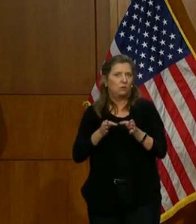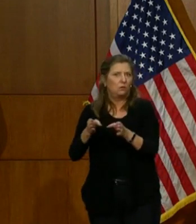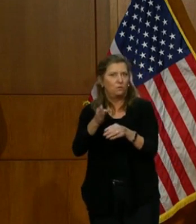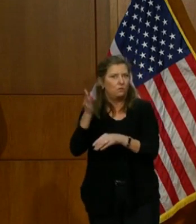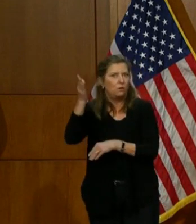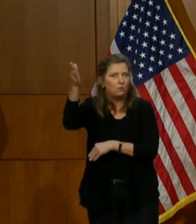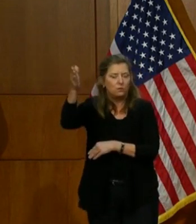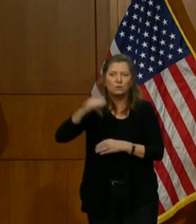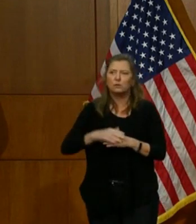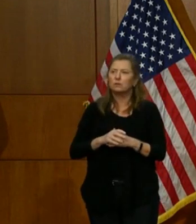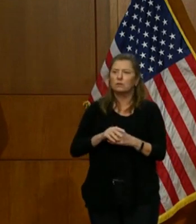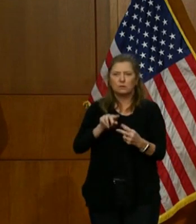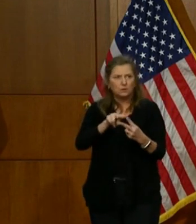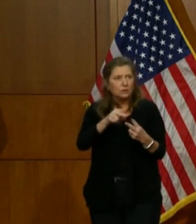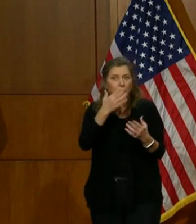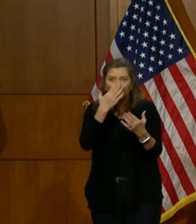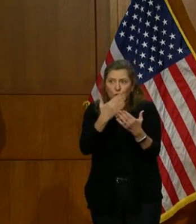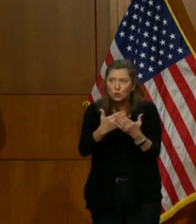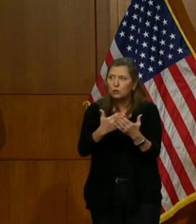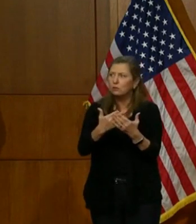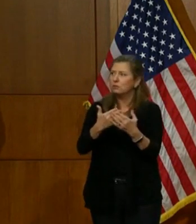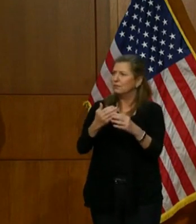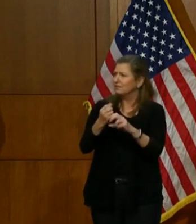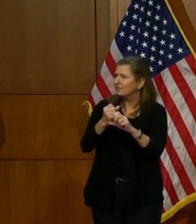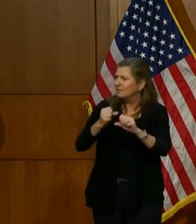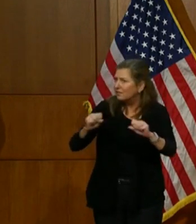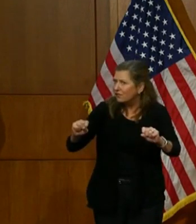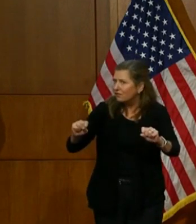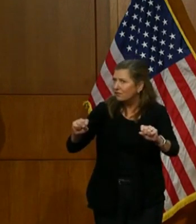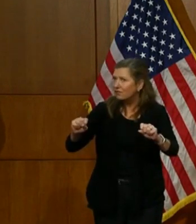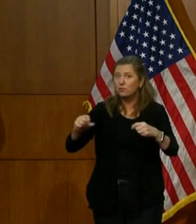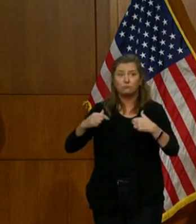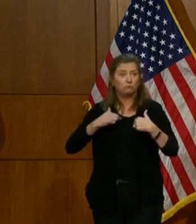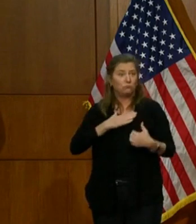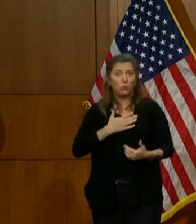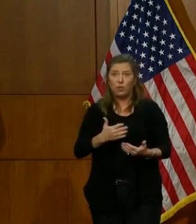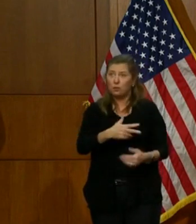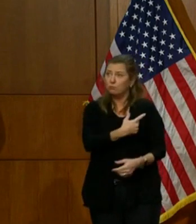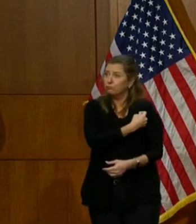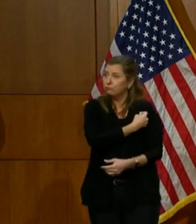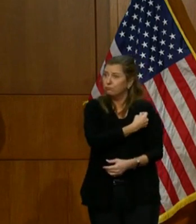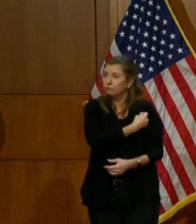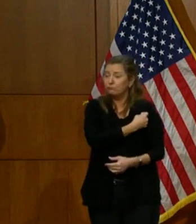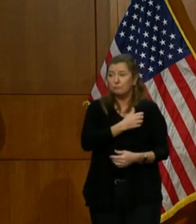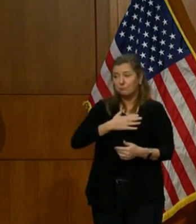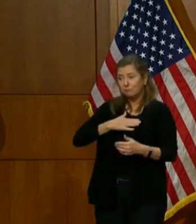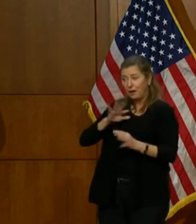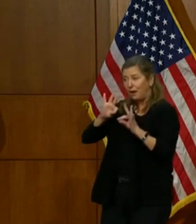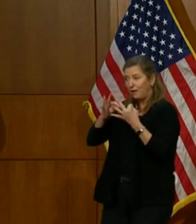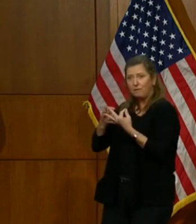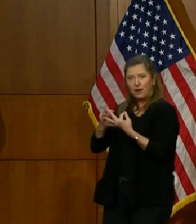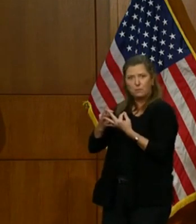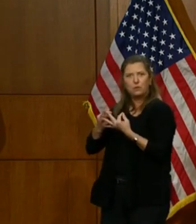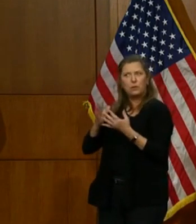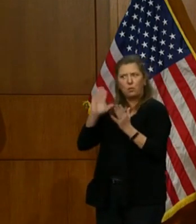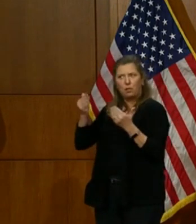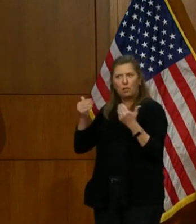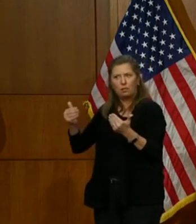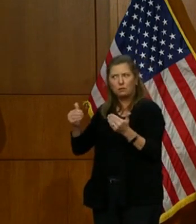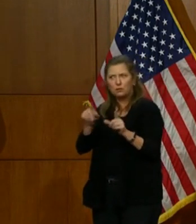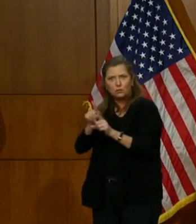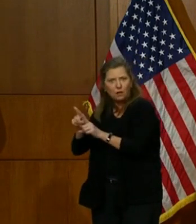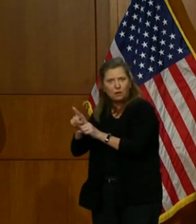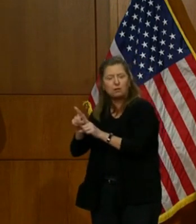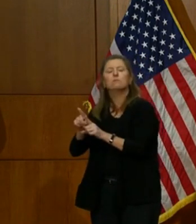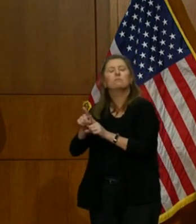They are good. They are safe. I will take them. My family will take them, and I